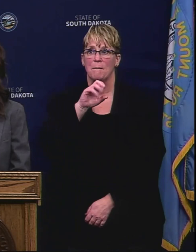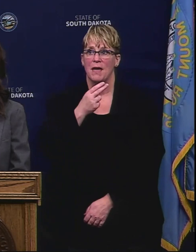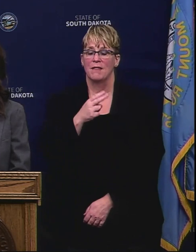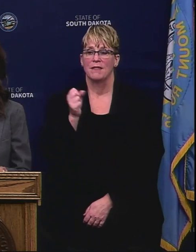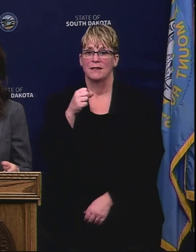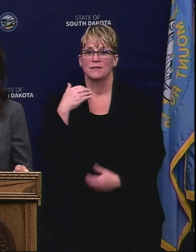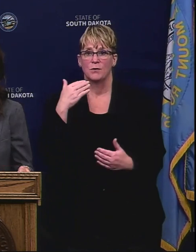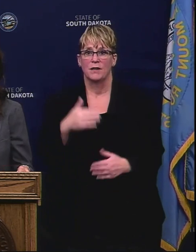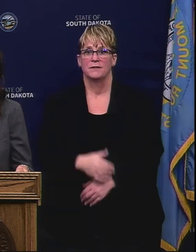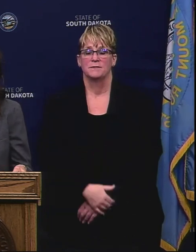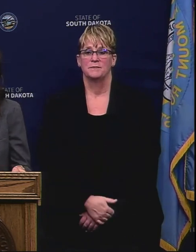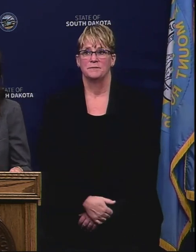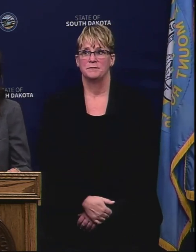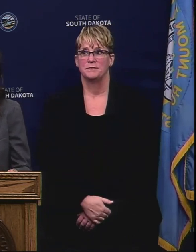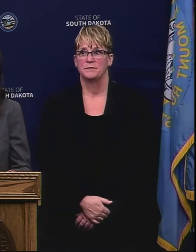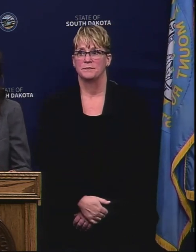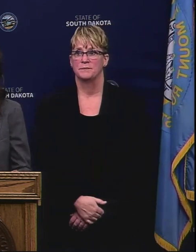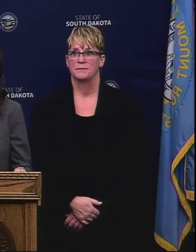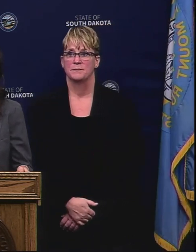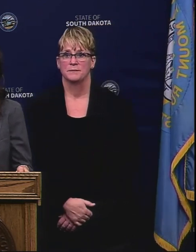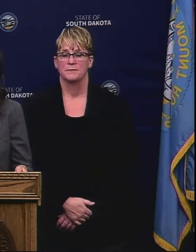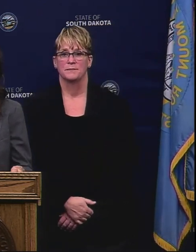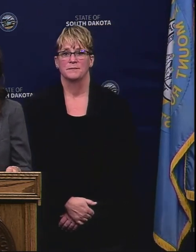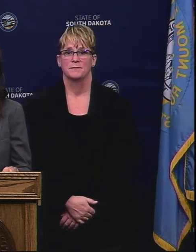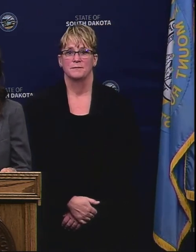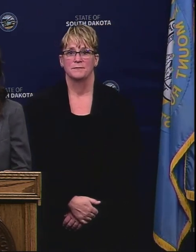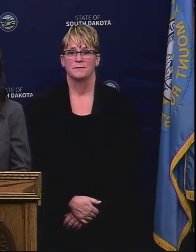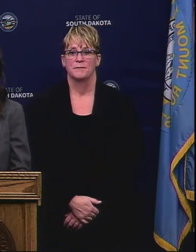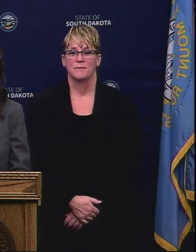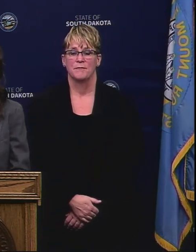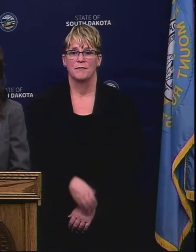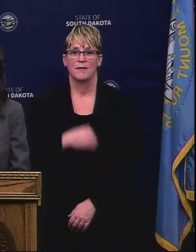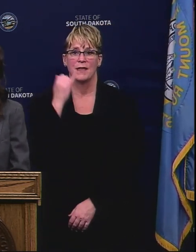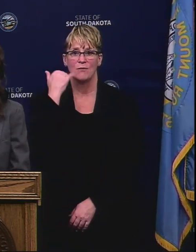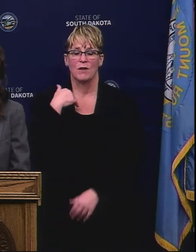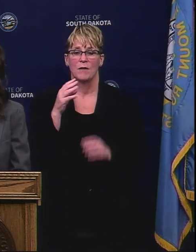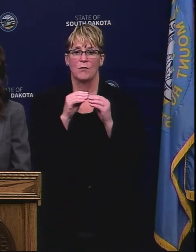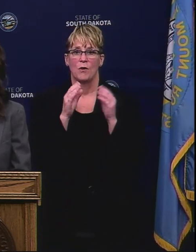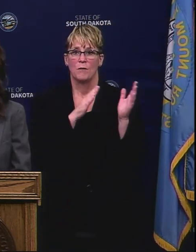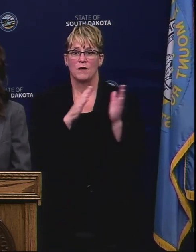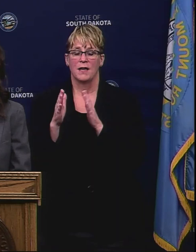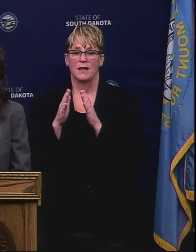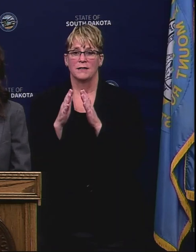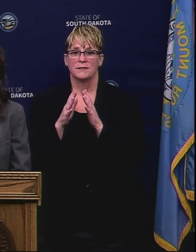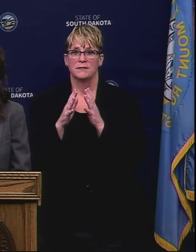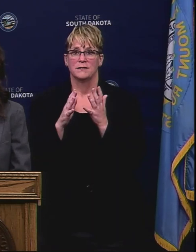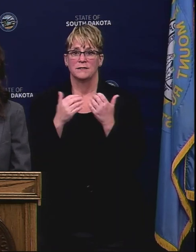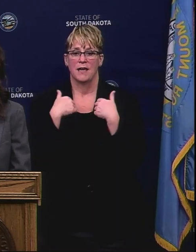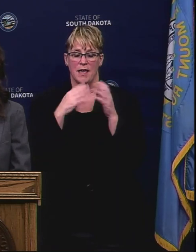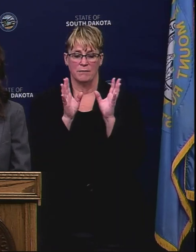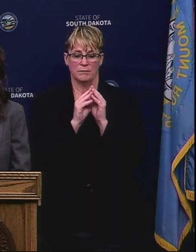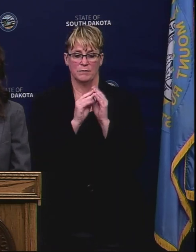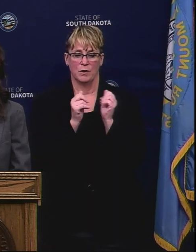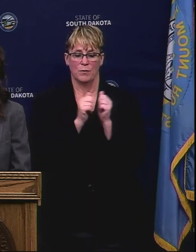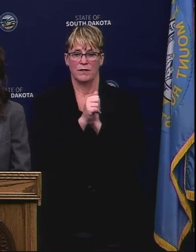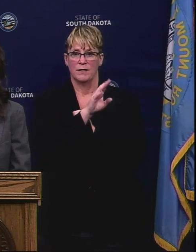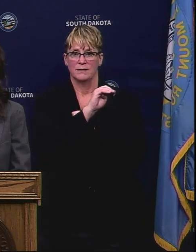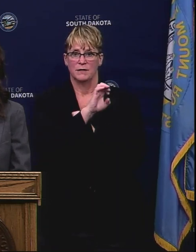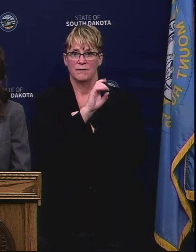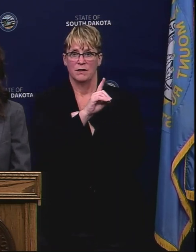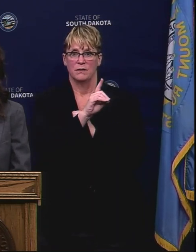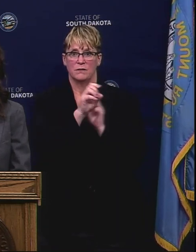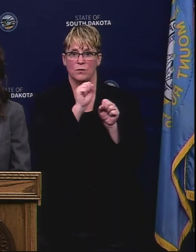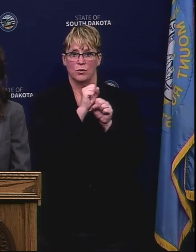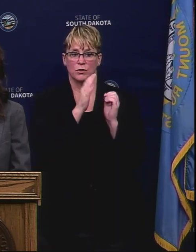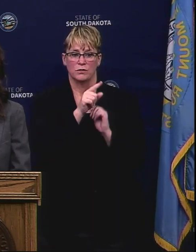Yes, go ahead. Yes, I was wondering if you had any further plans to meet with the group of Smithfield workers and those